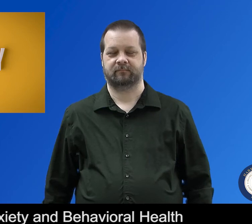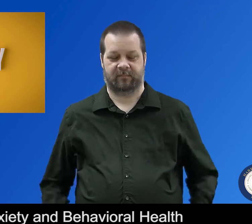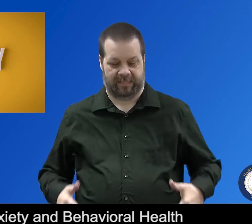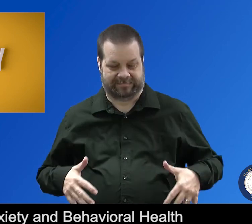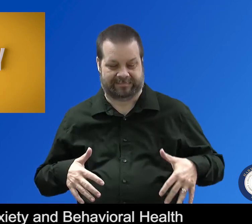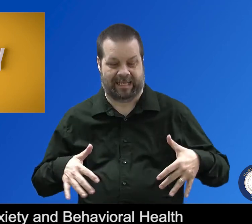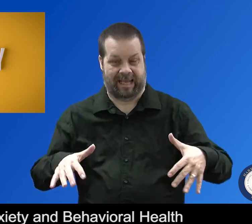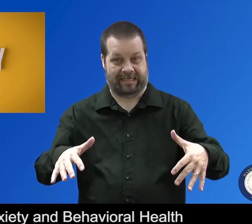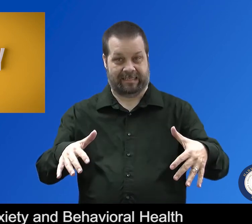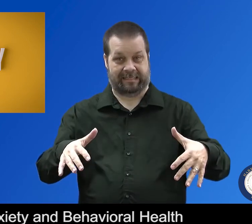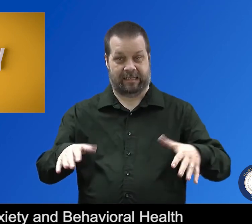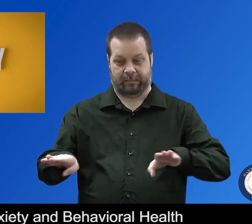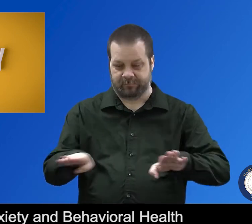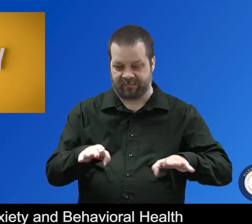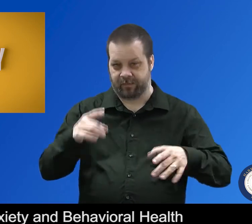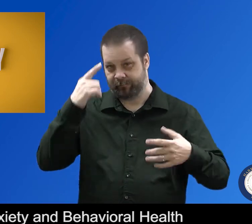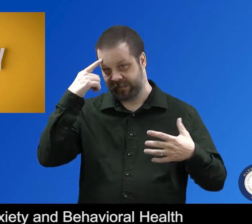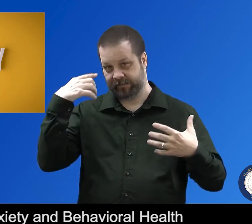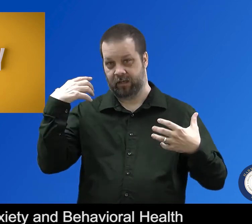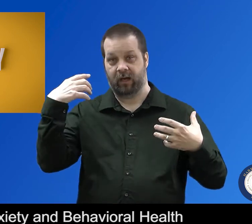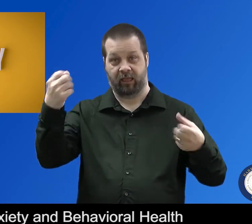Anxiety and Behavioral Health